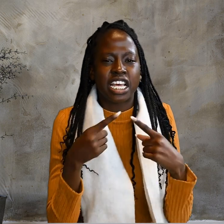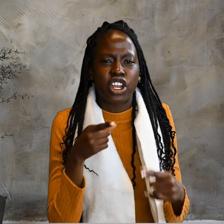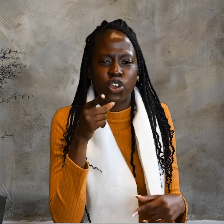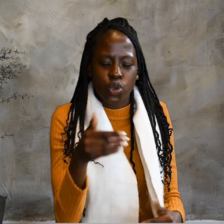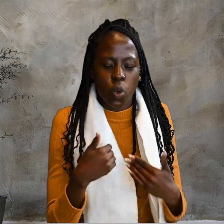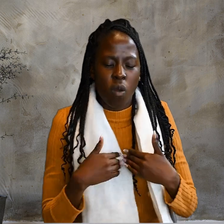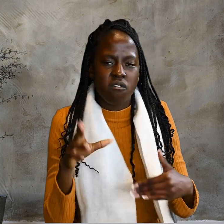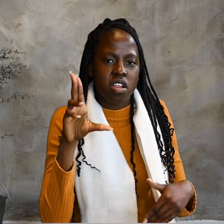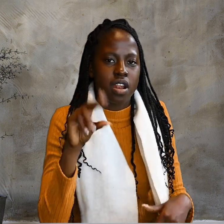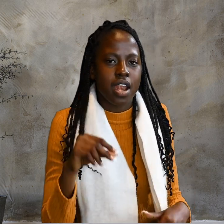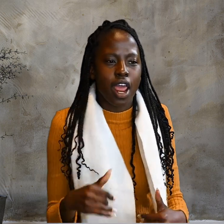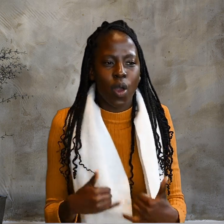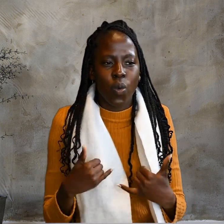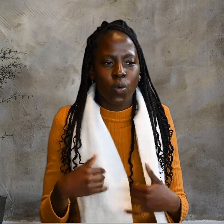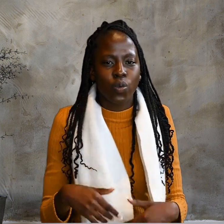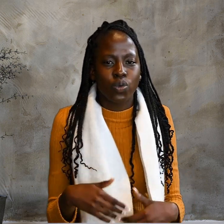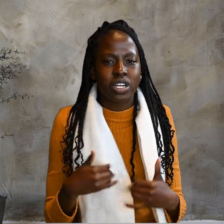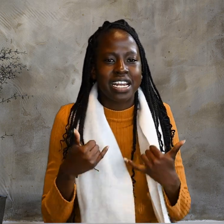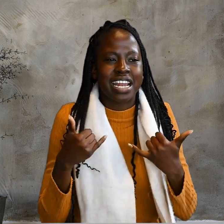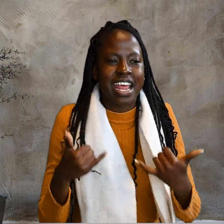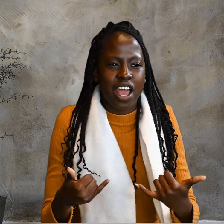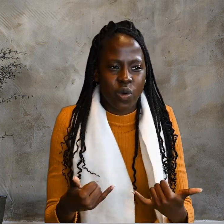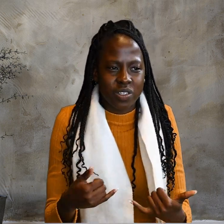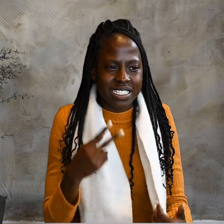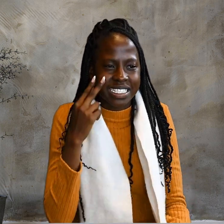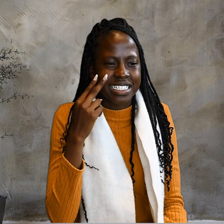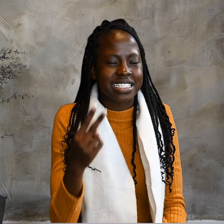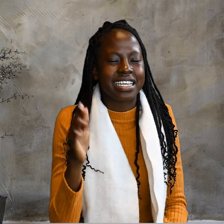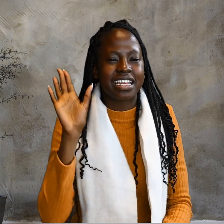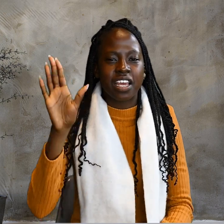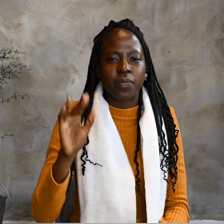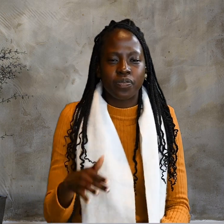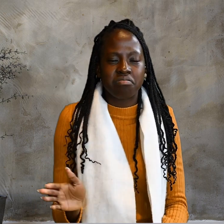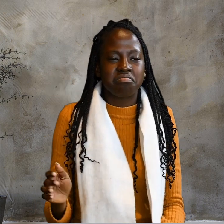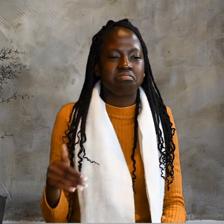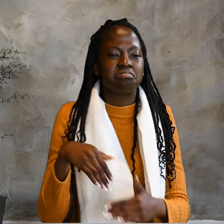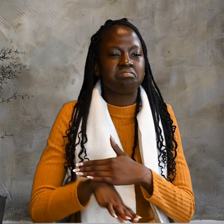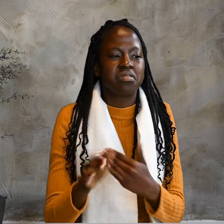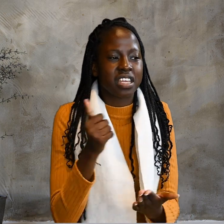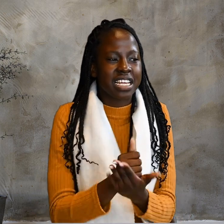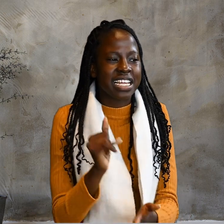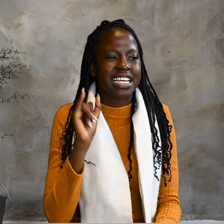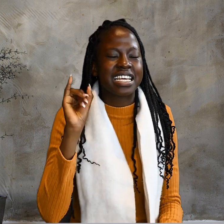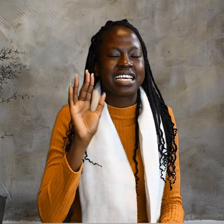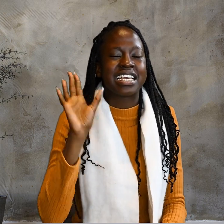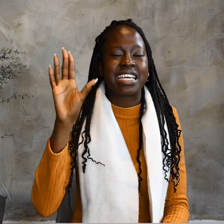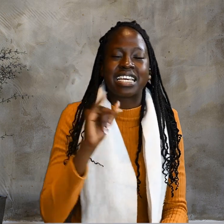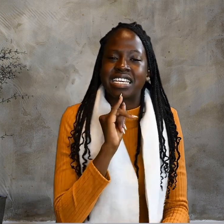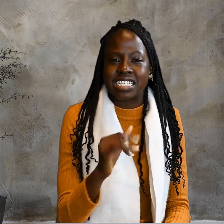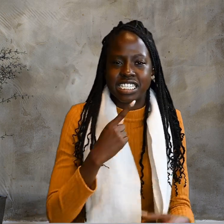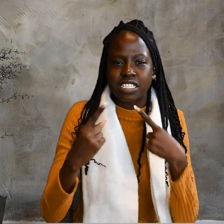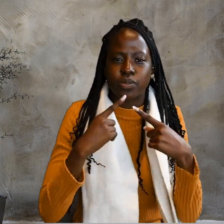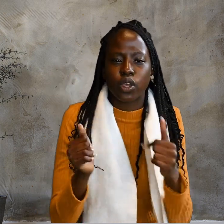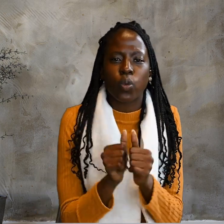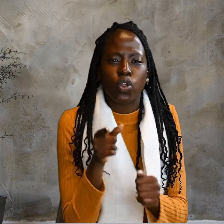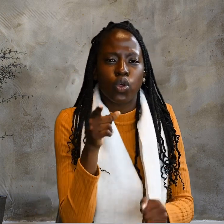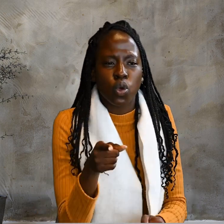is the one speaking with you. Then the man said, The Lord I believe